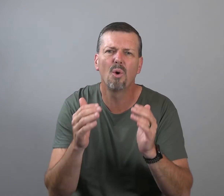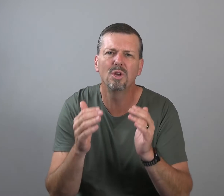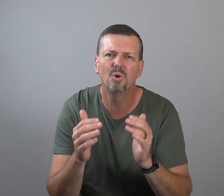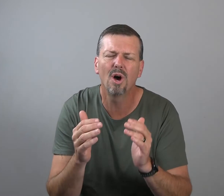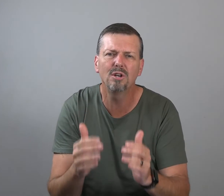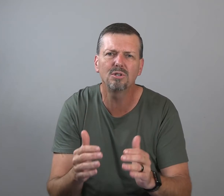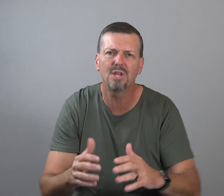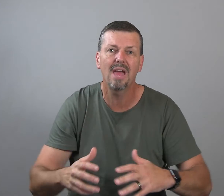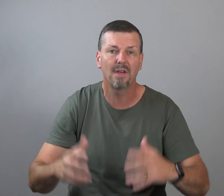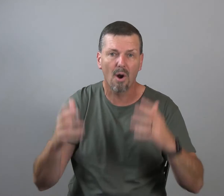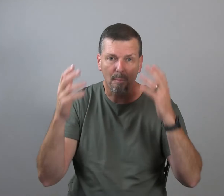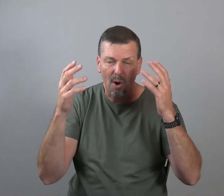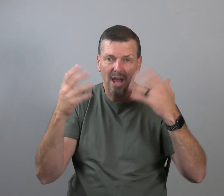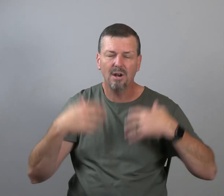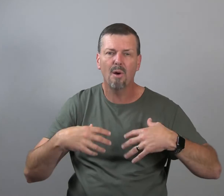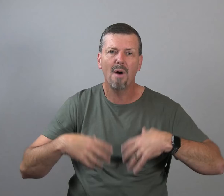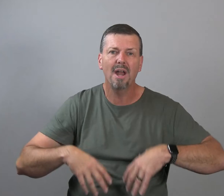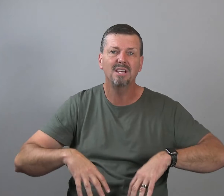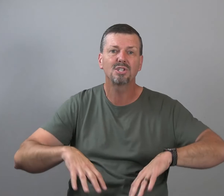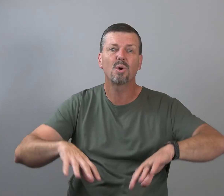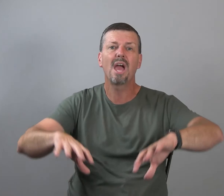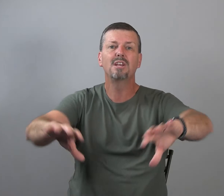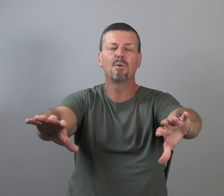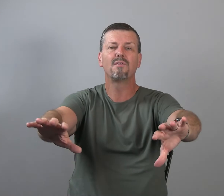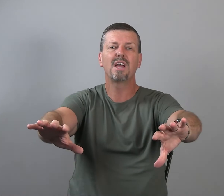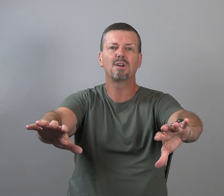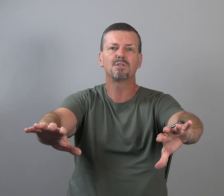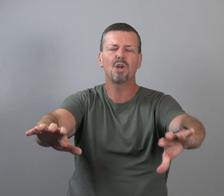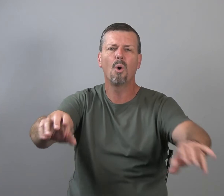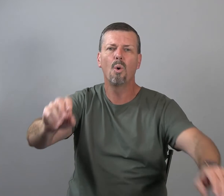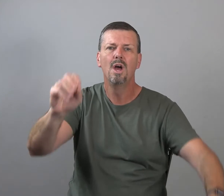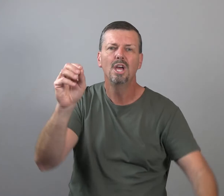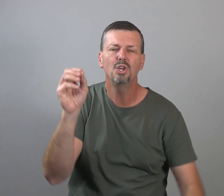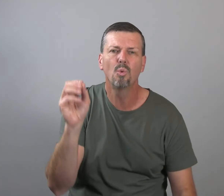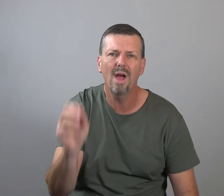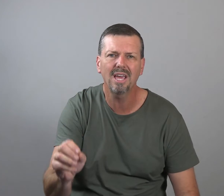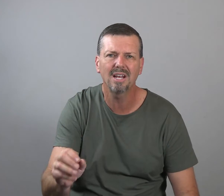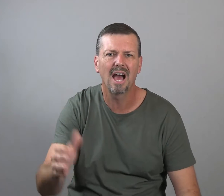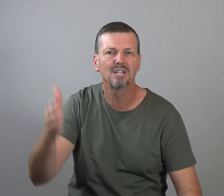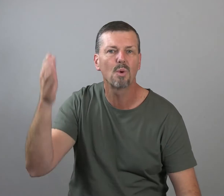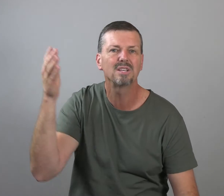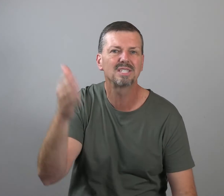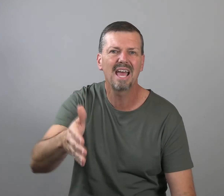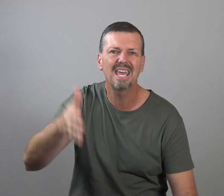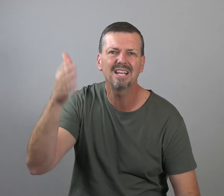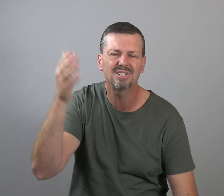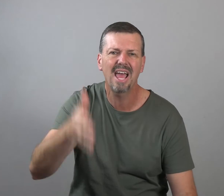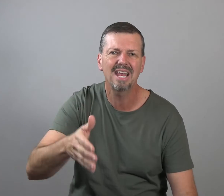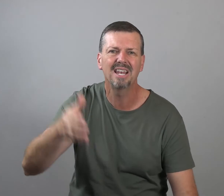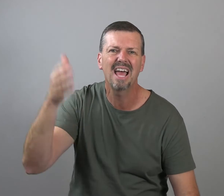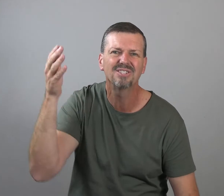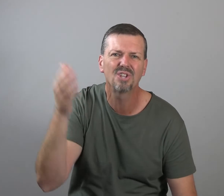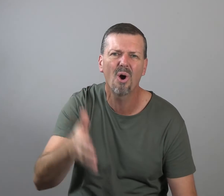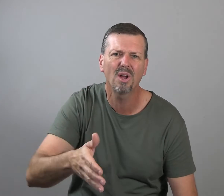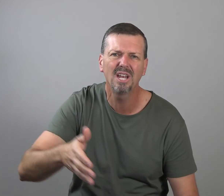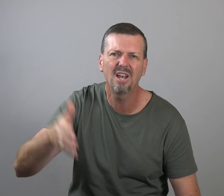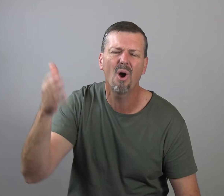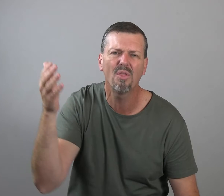so when you understand that our brain and our body is created to reflect our soul, you recognize why Satan has targeted our